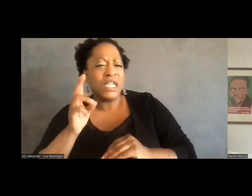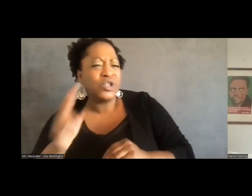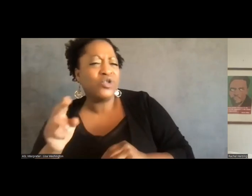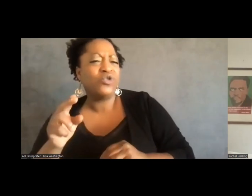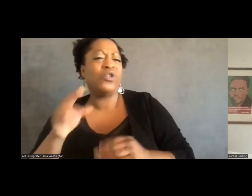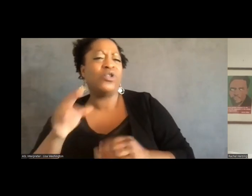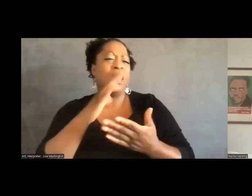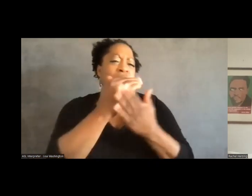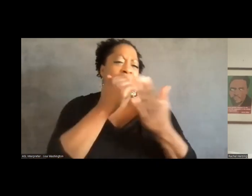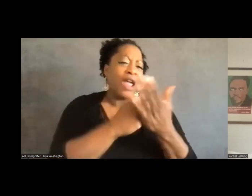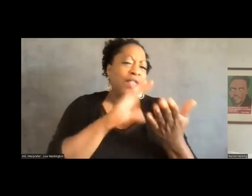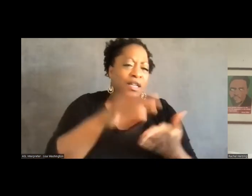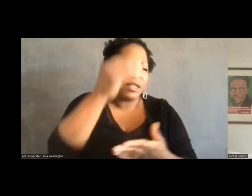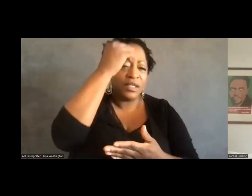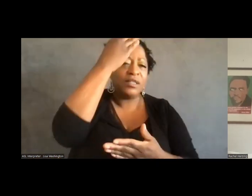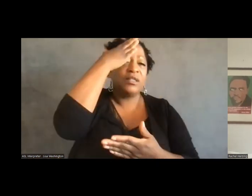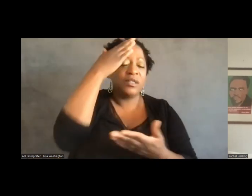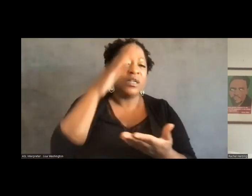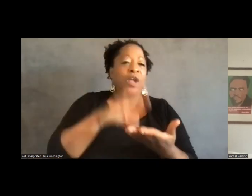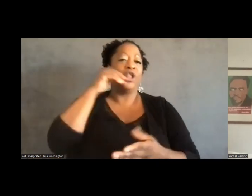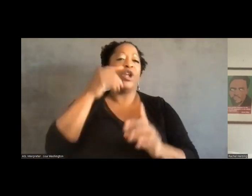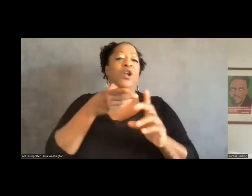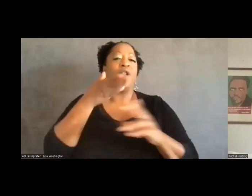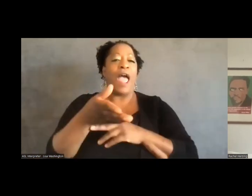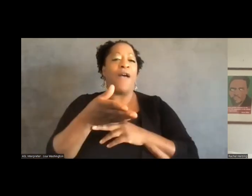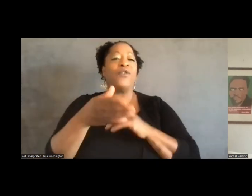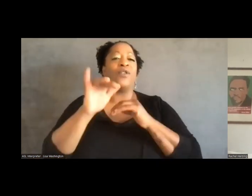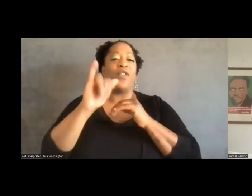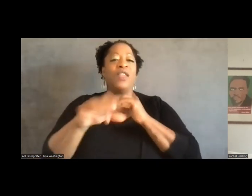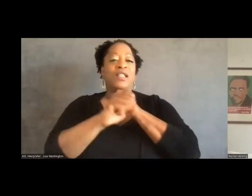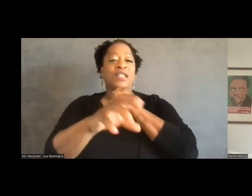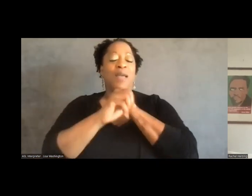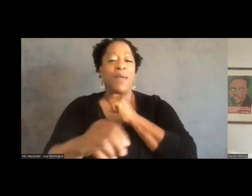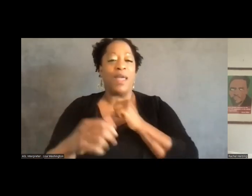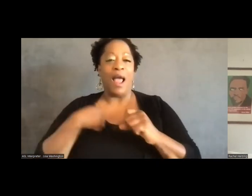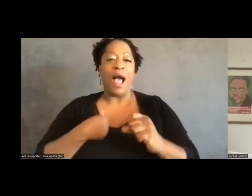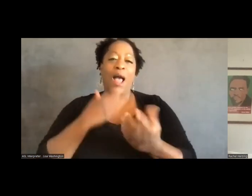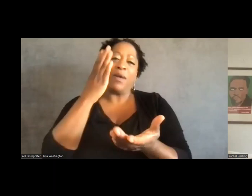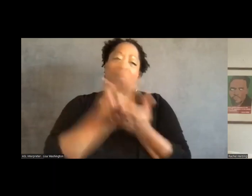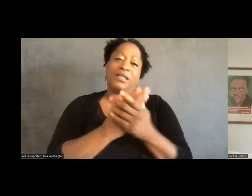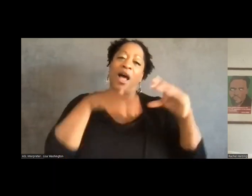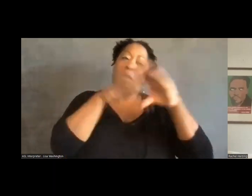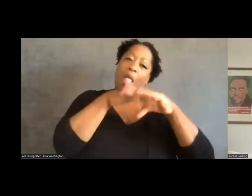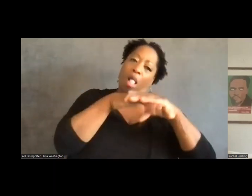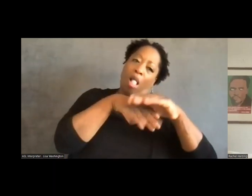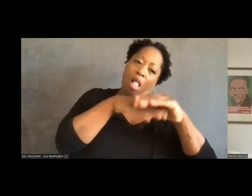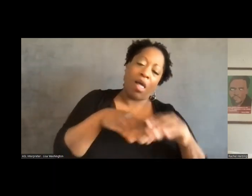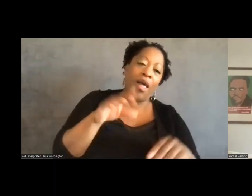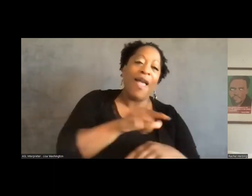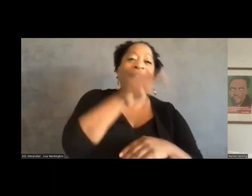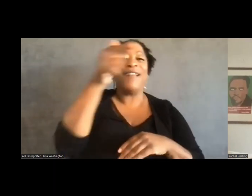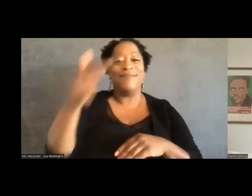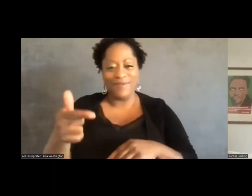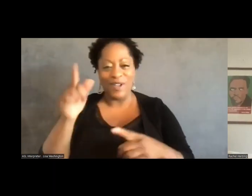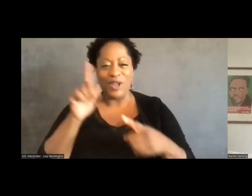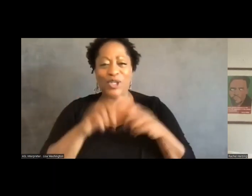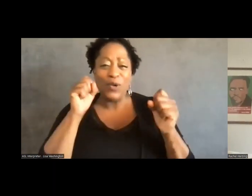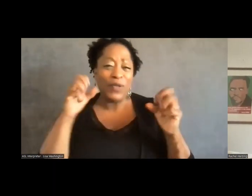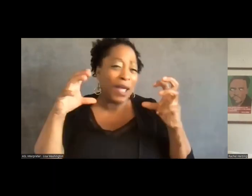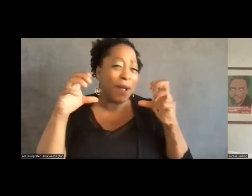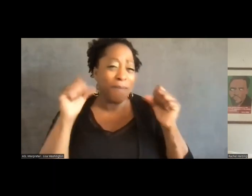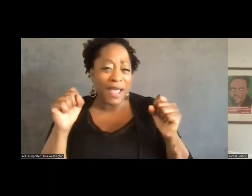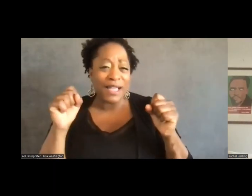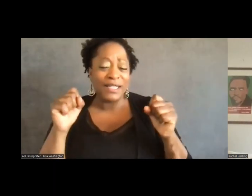from the campaign. But I'm going to stop flapping my gums now, and I'm going to turn things over to the spectacular